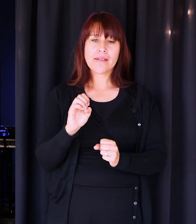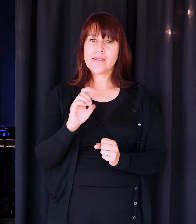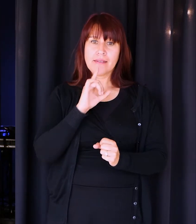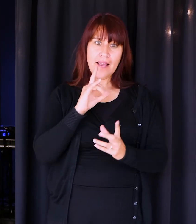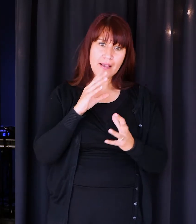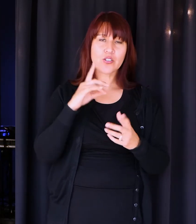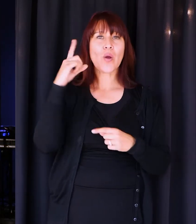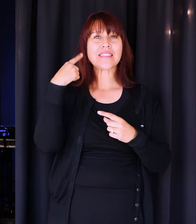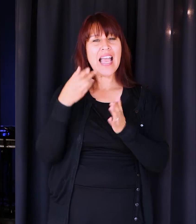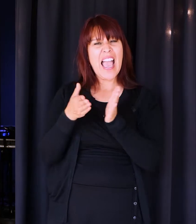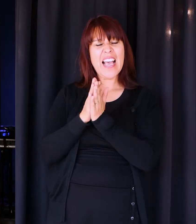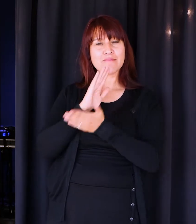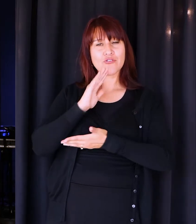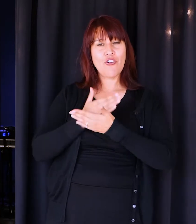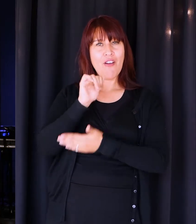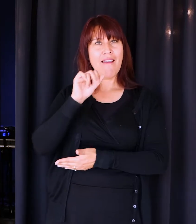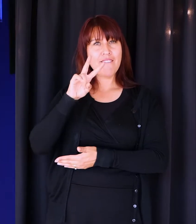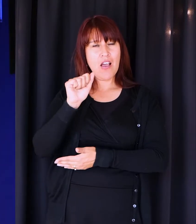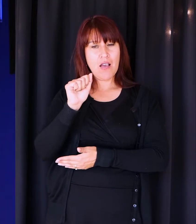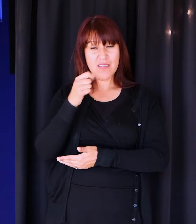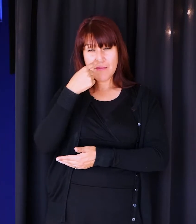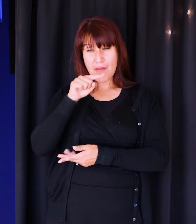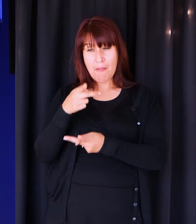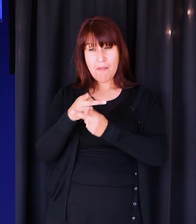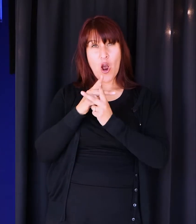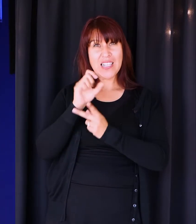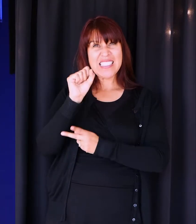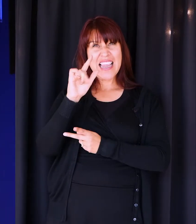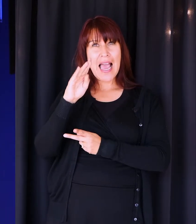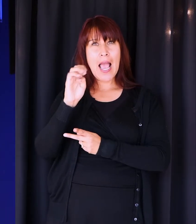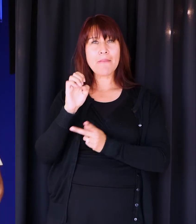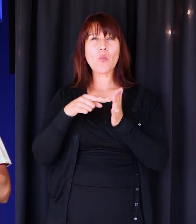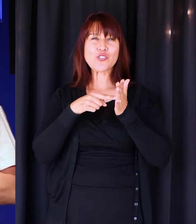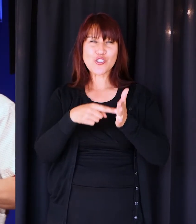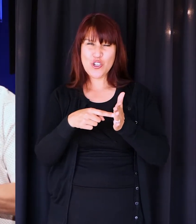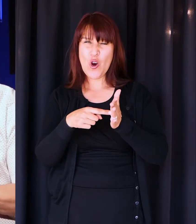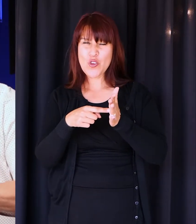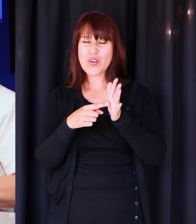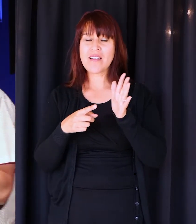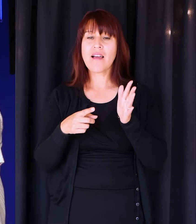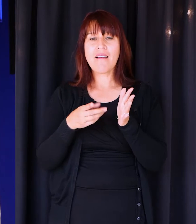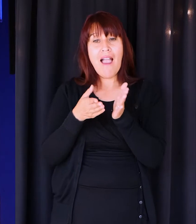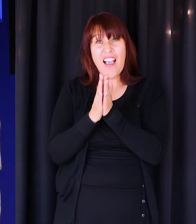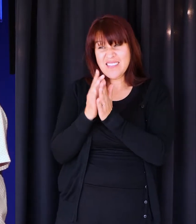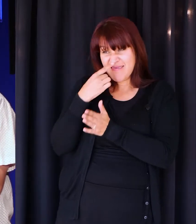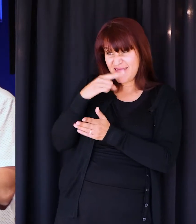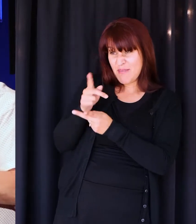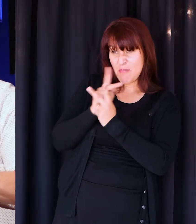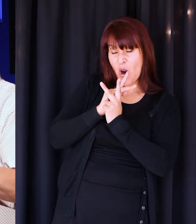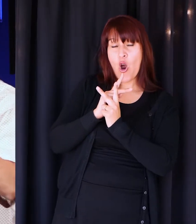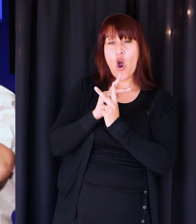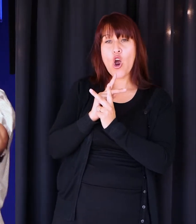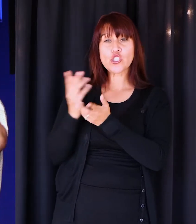crazy. I asked Ava if I could borrow some slime. I actually have some here. I'm going to show it to you in just a second. I asked her if could borrow some